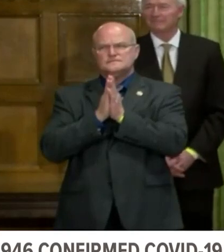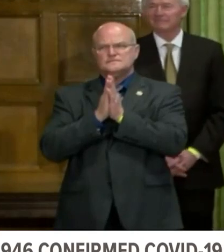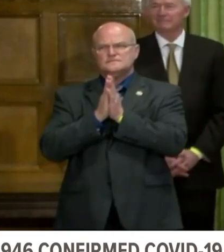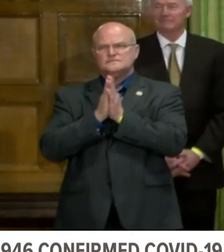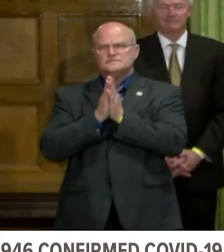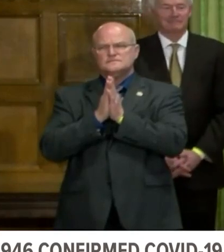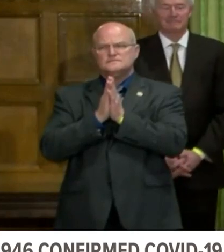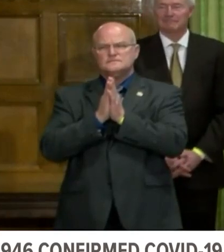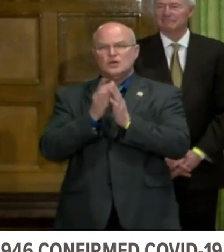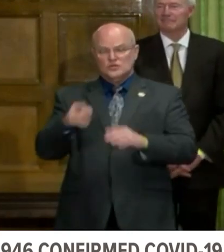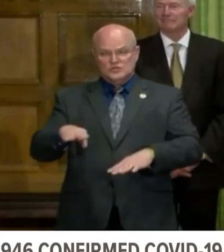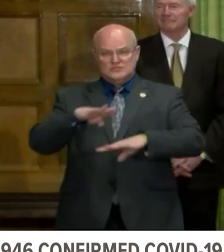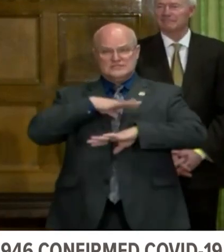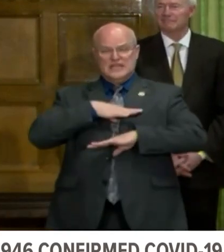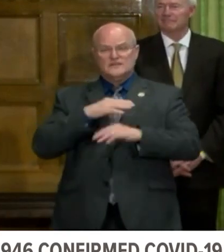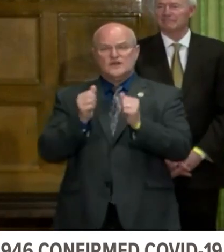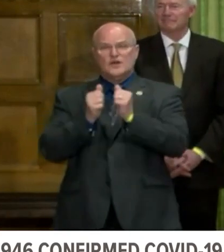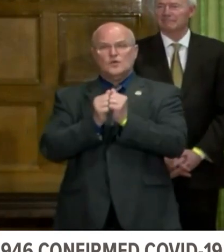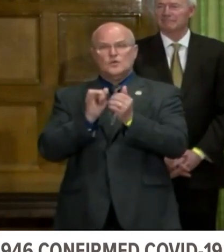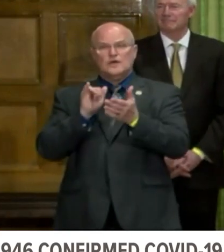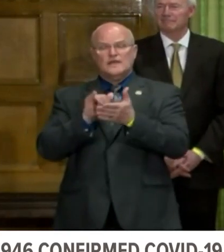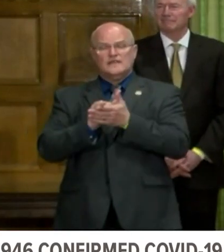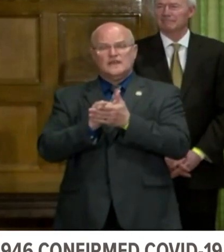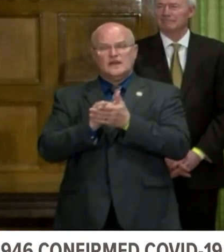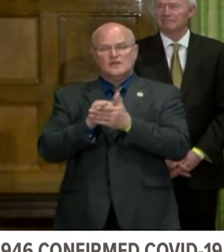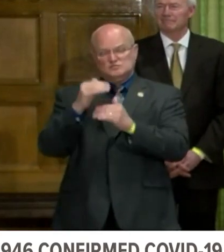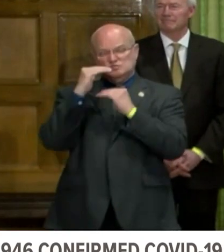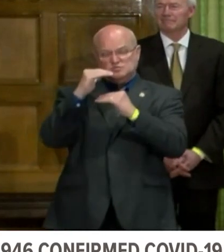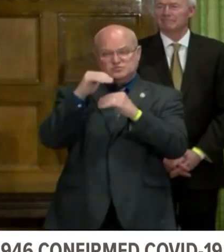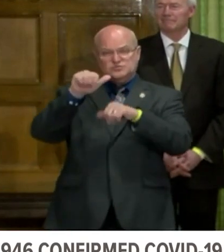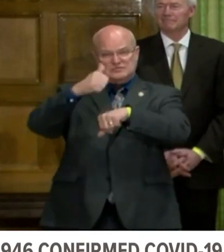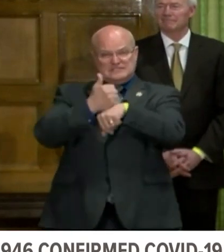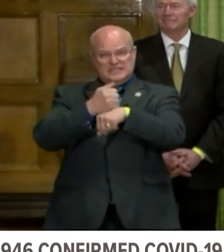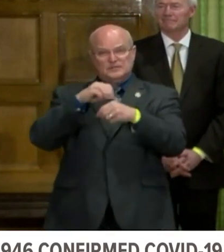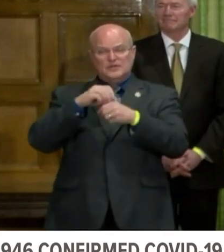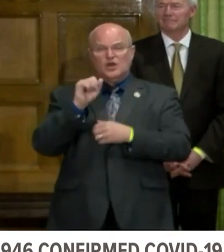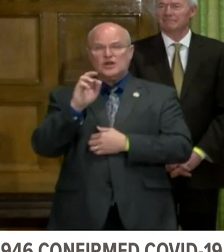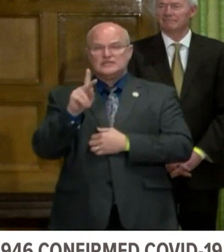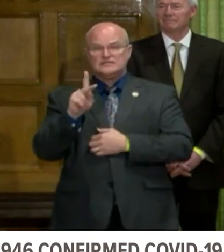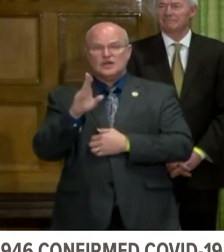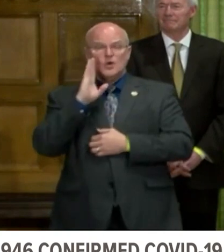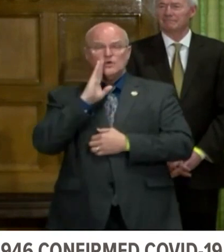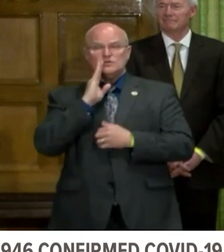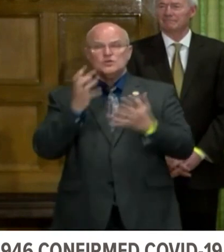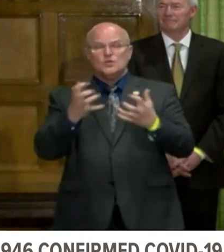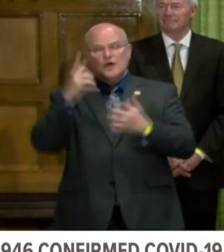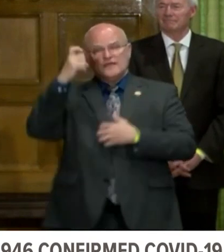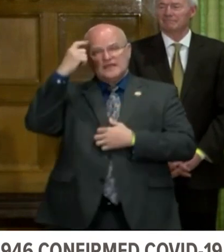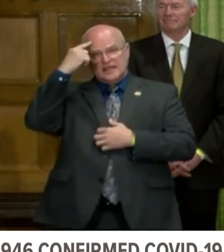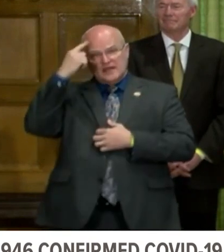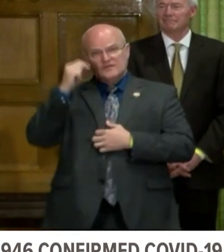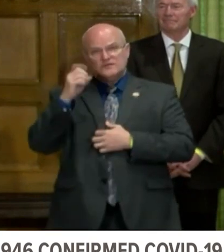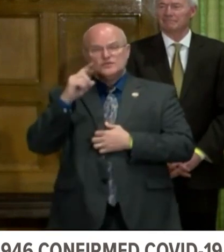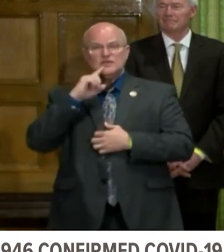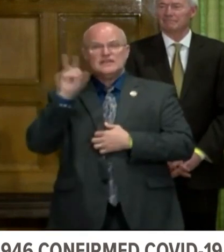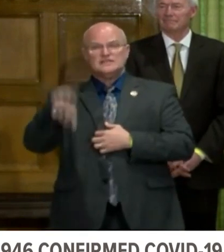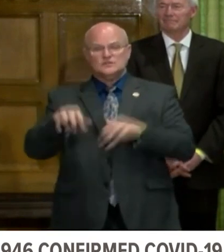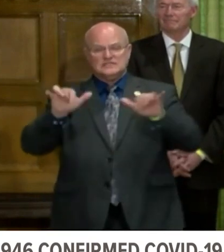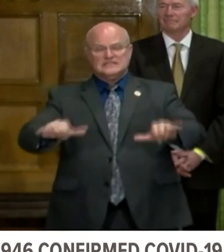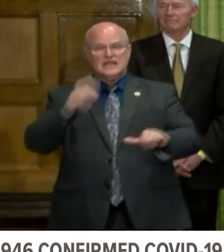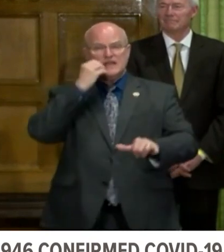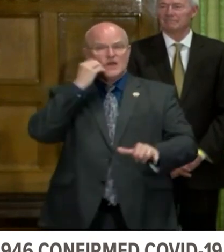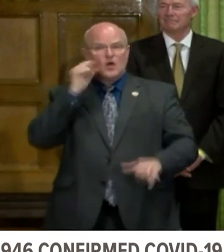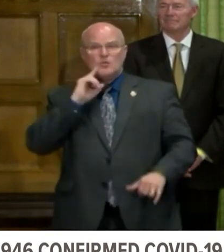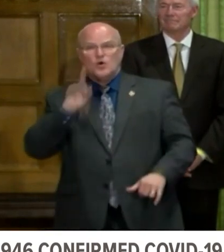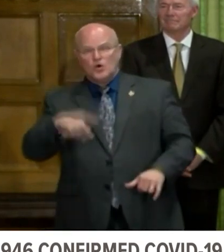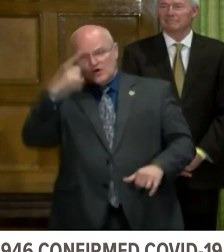Are you satisfied with the restrictions that we have in place in Arkansas and would you want the governor to issue a stay-at